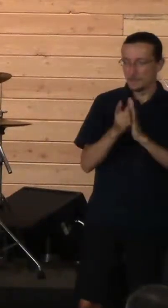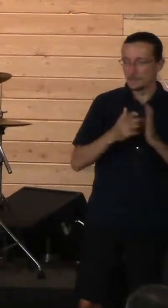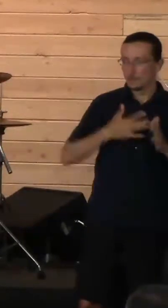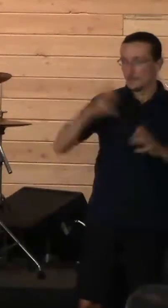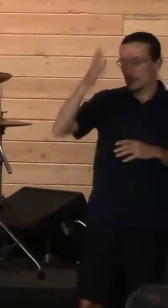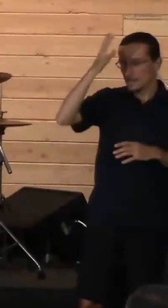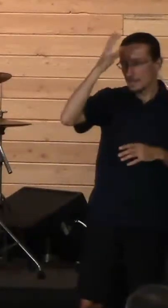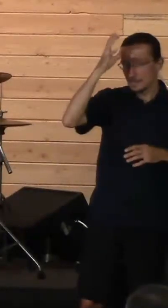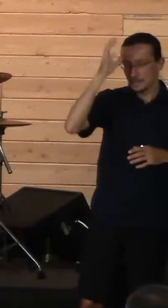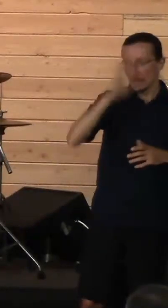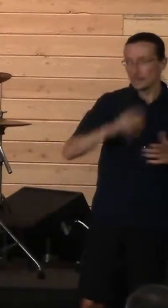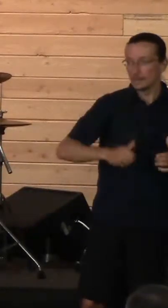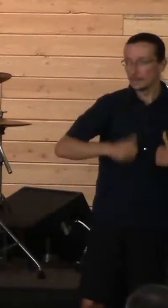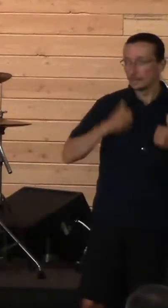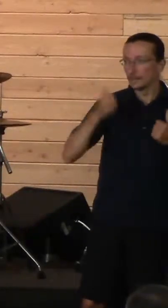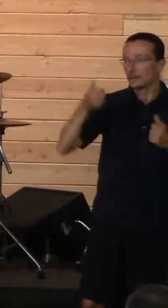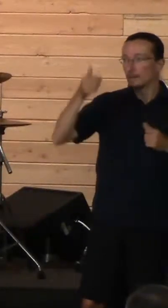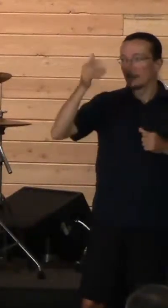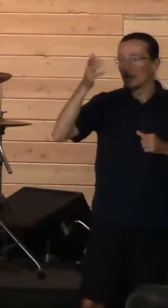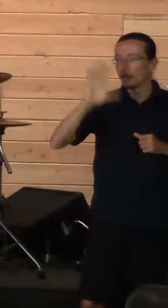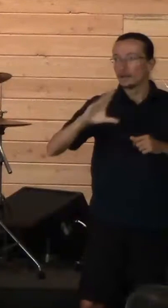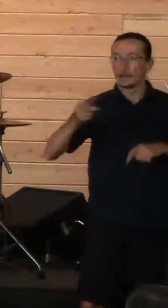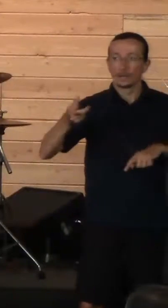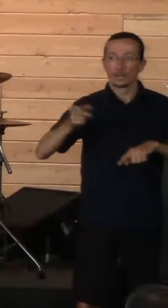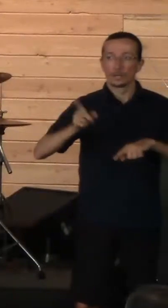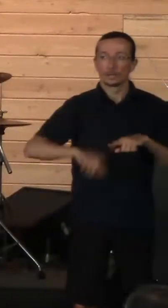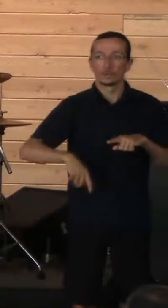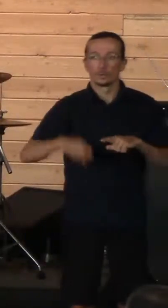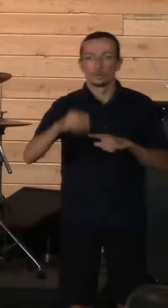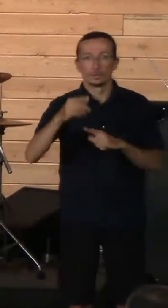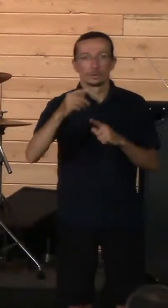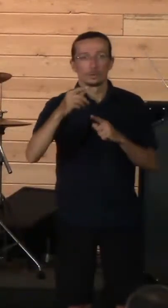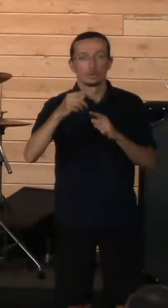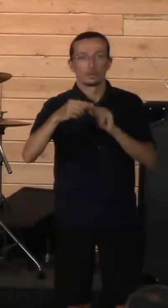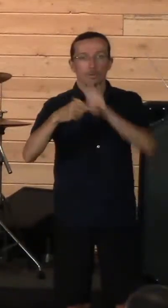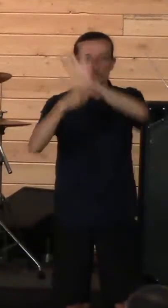God couldn't have revealed himself to my dad.